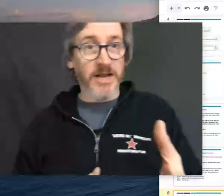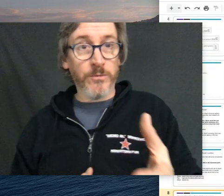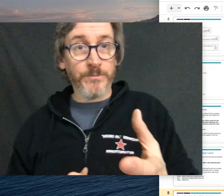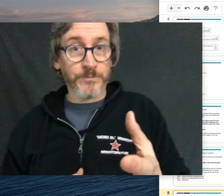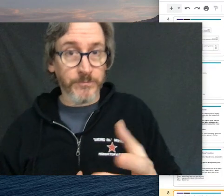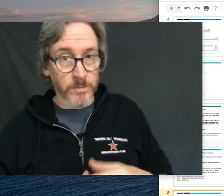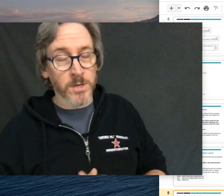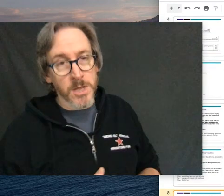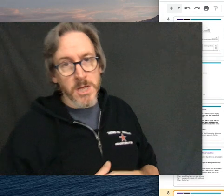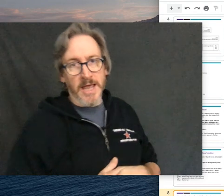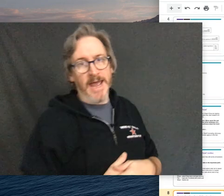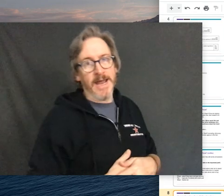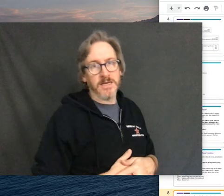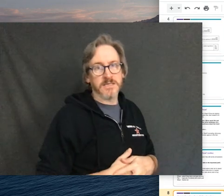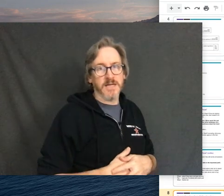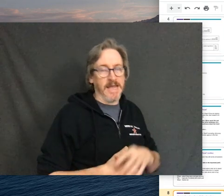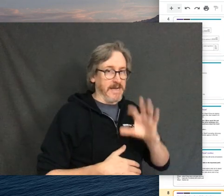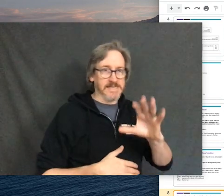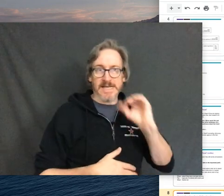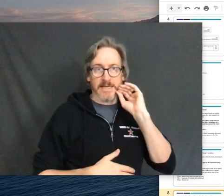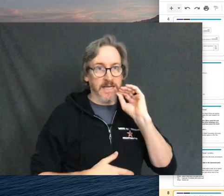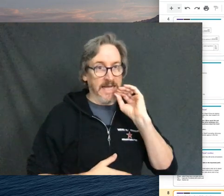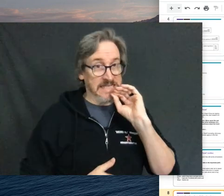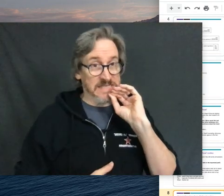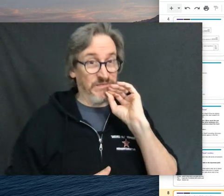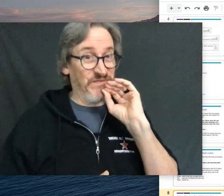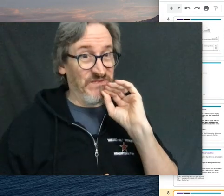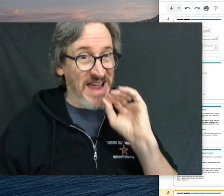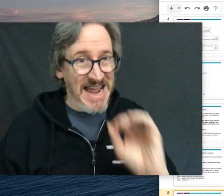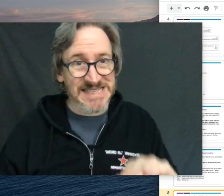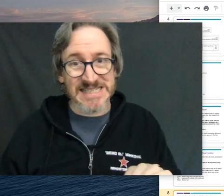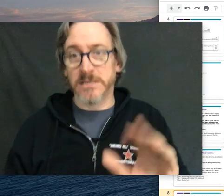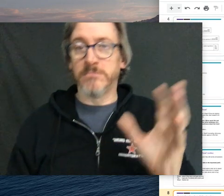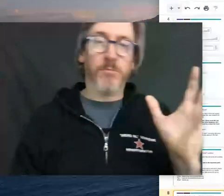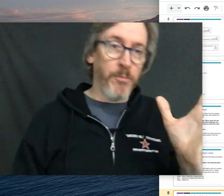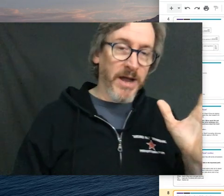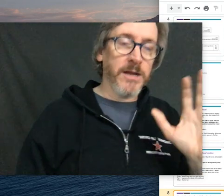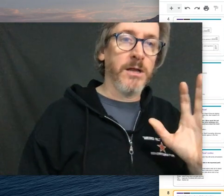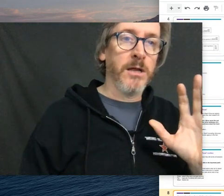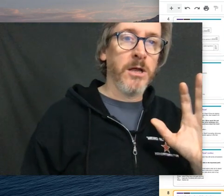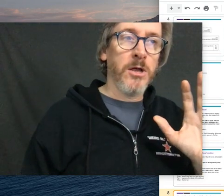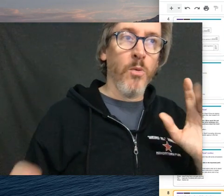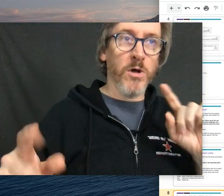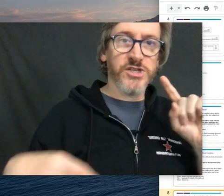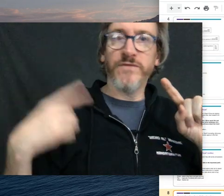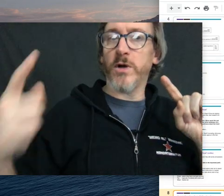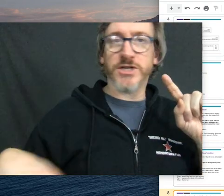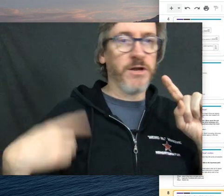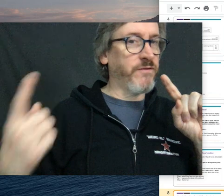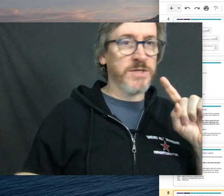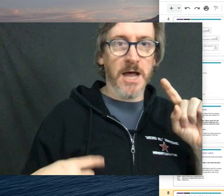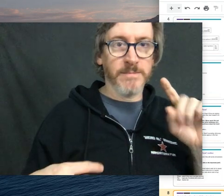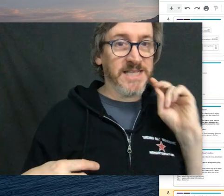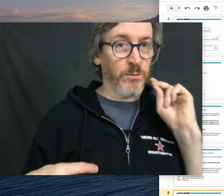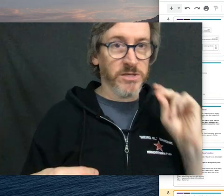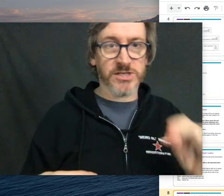this is the video. And again, as I say, it's fast, but once you've watched it a few times, it will start